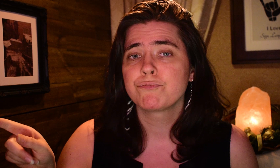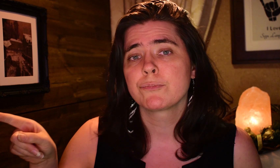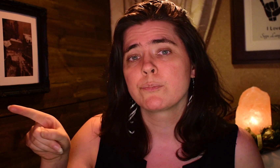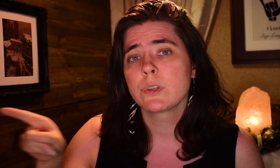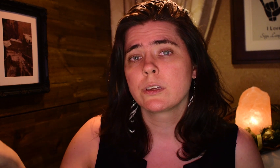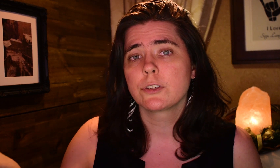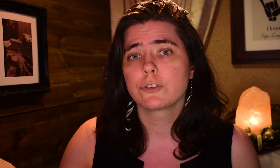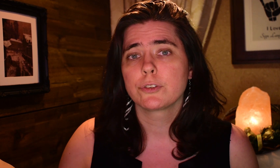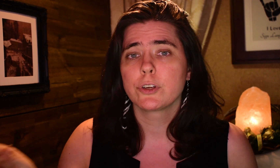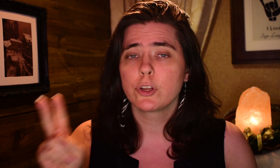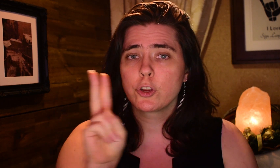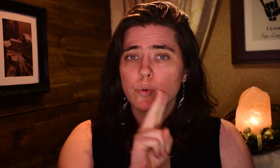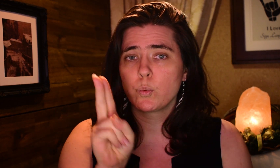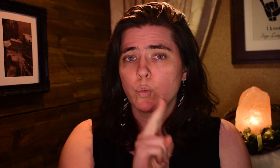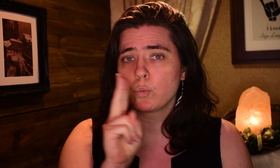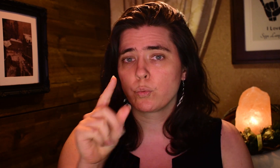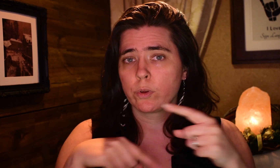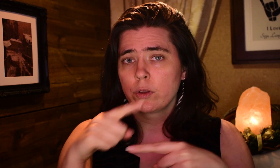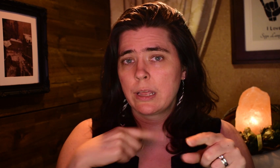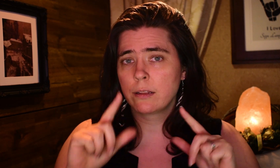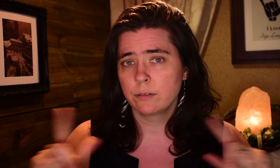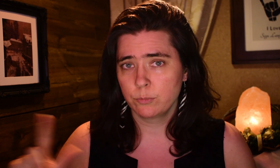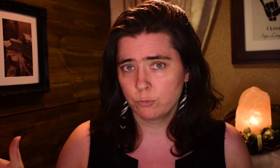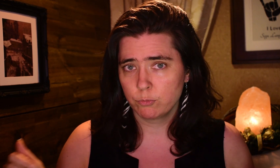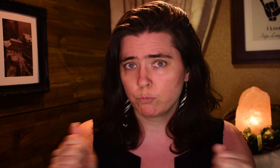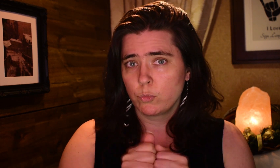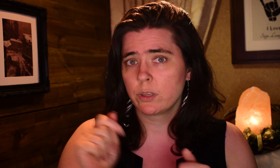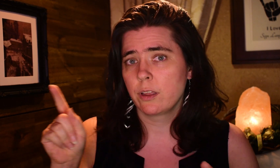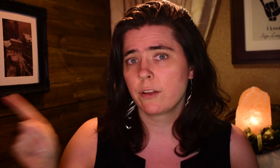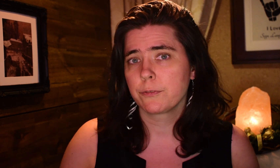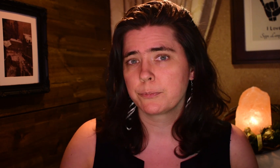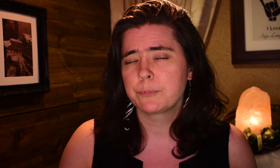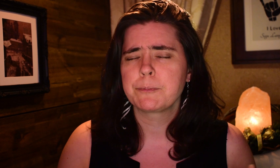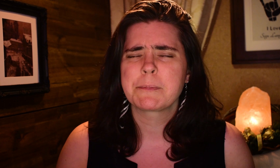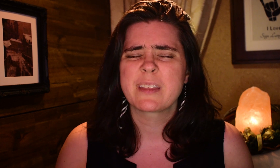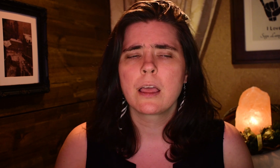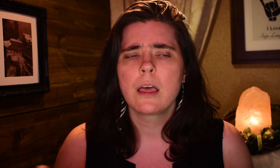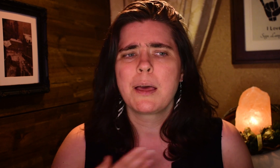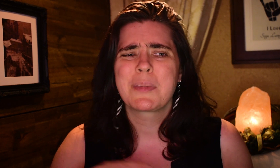she used sign language with my cousin.